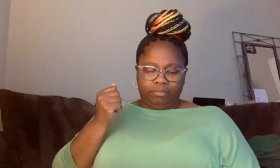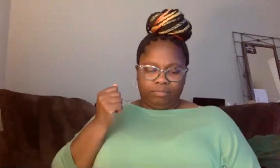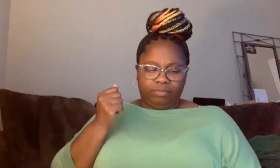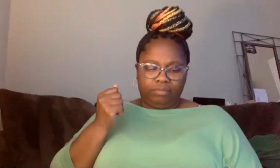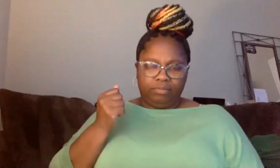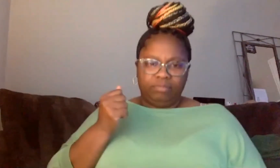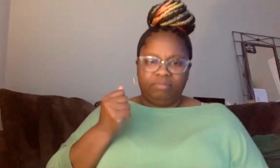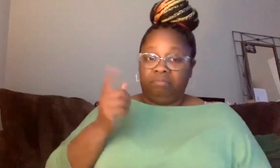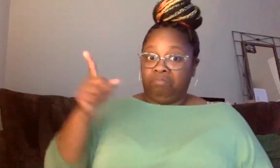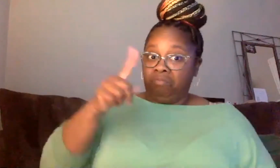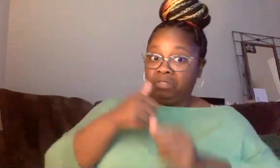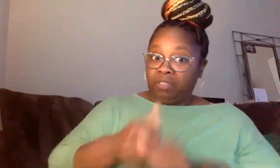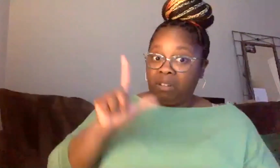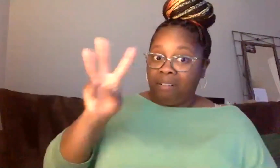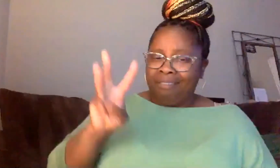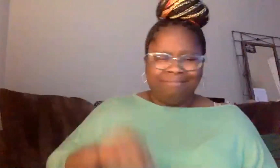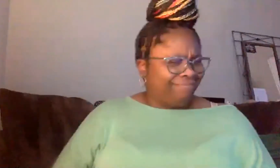like they're following. They're not following these laws.